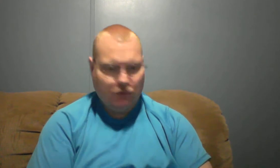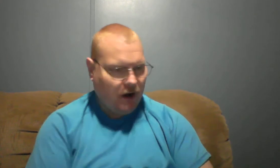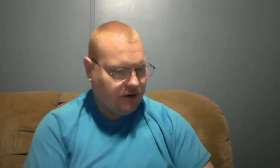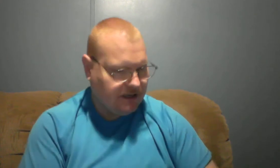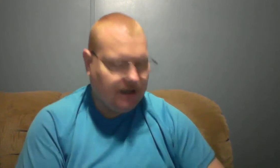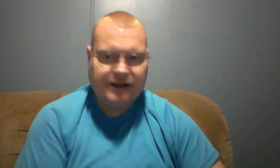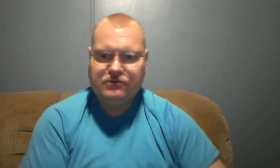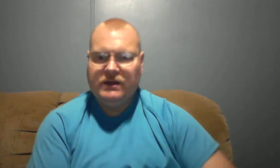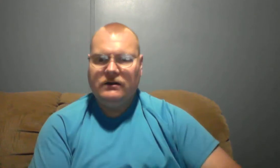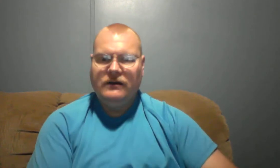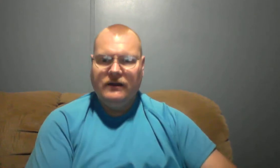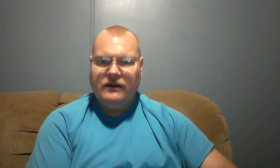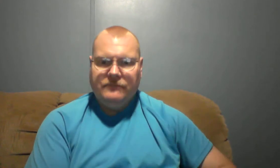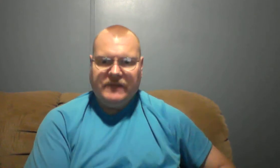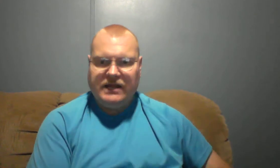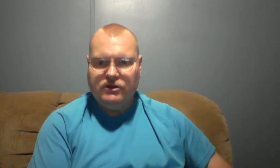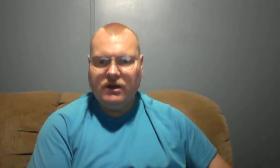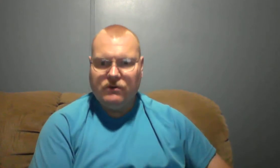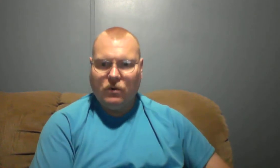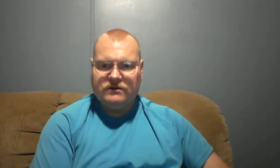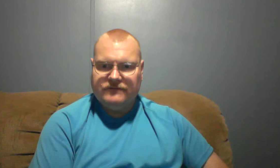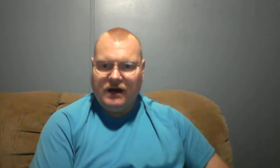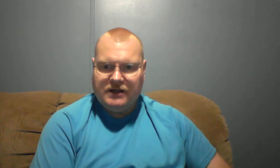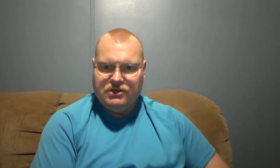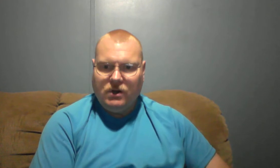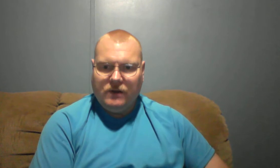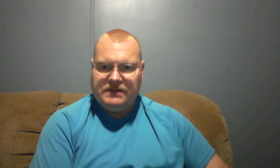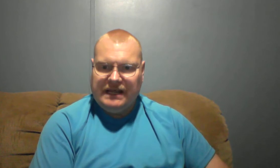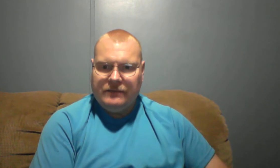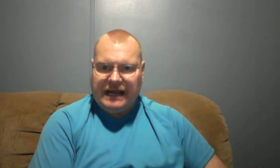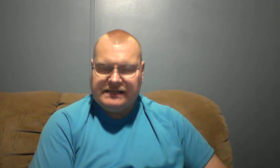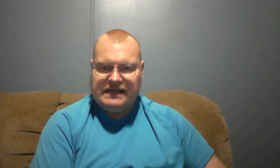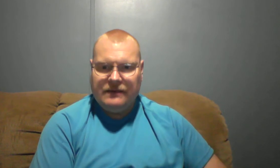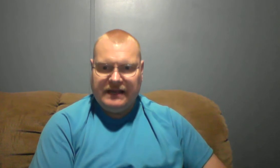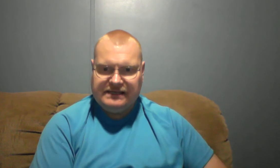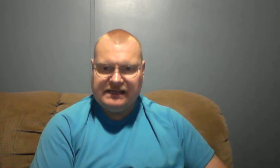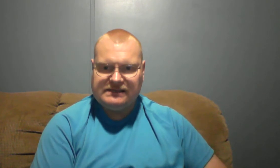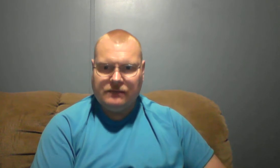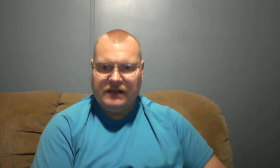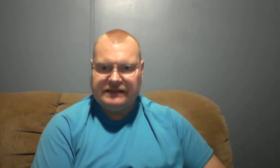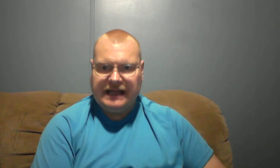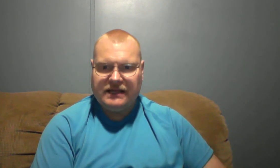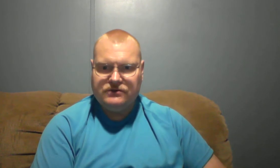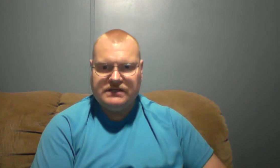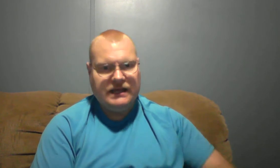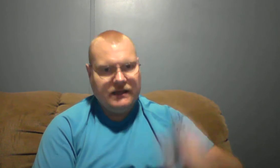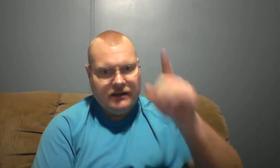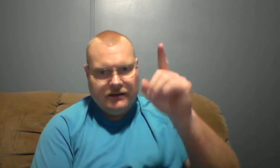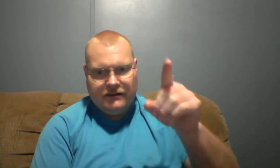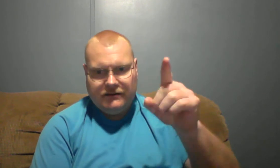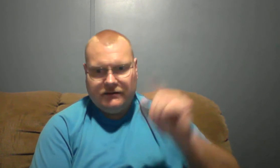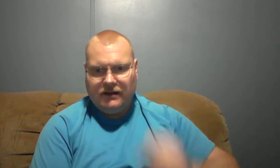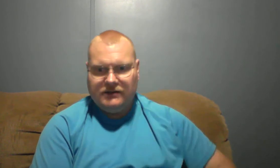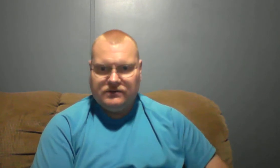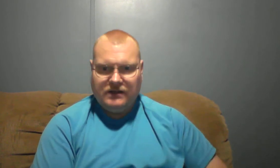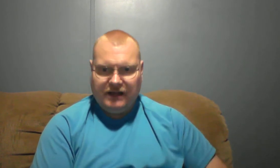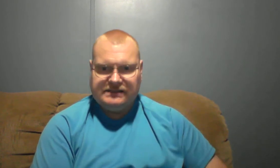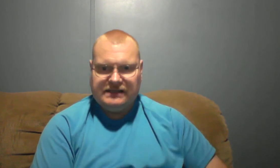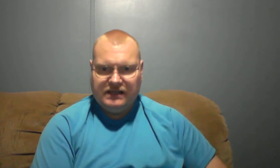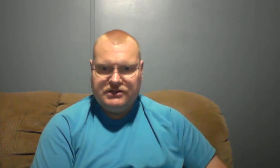walking in God's will and you know the word of God, you go up to him and ask him and he says something like that. You say, God, God says, let you,